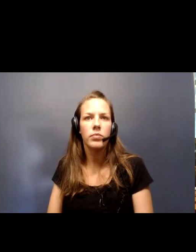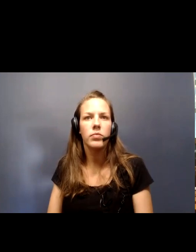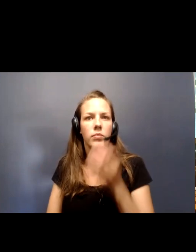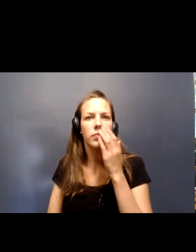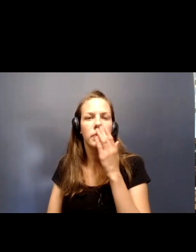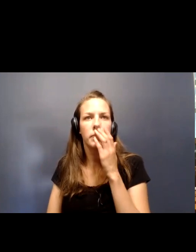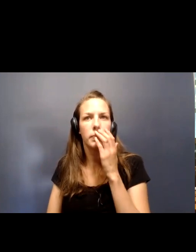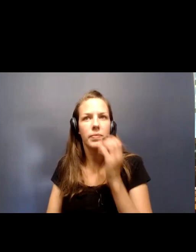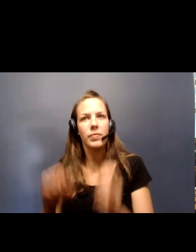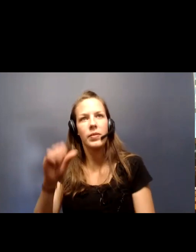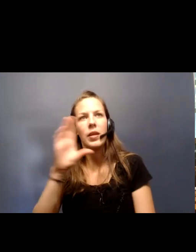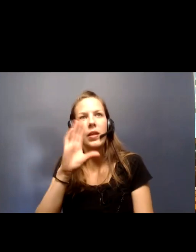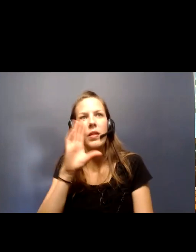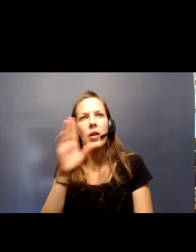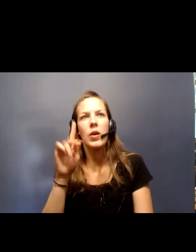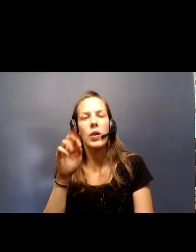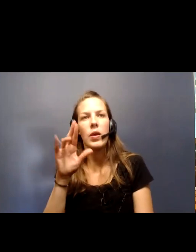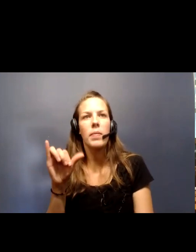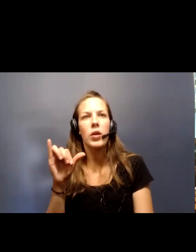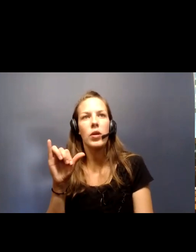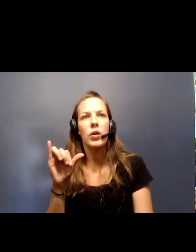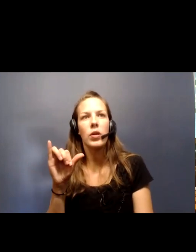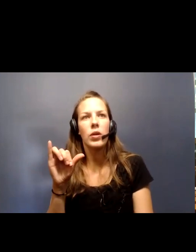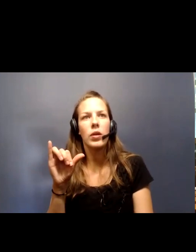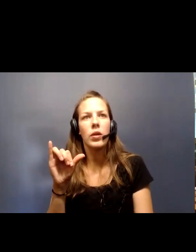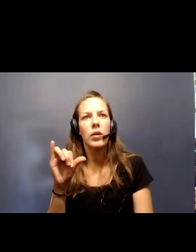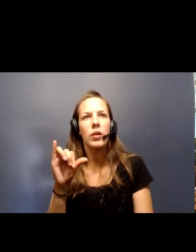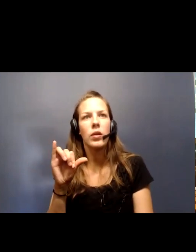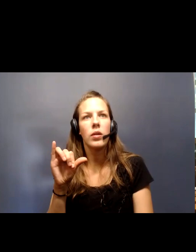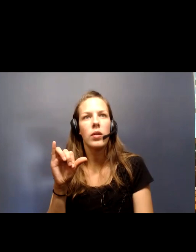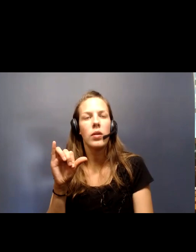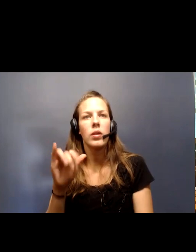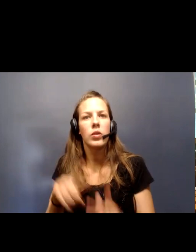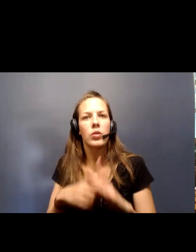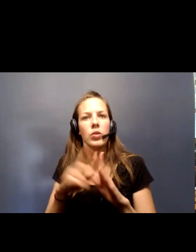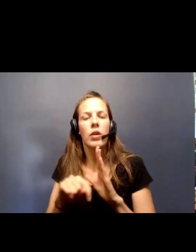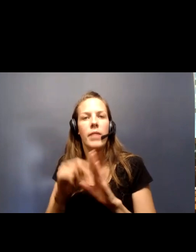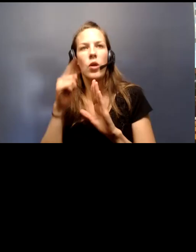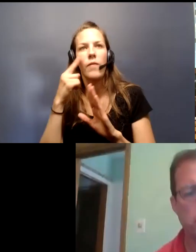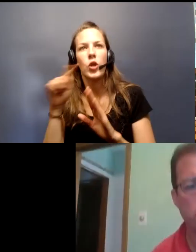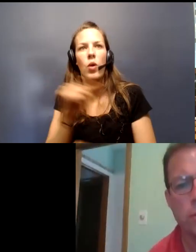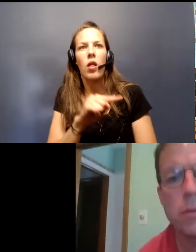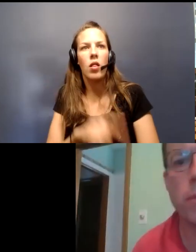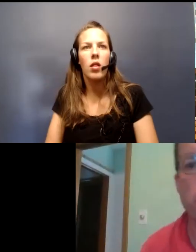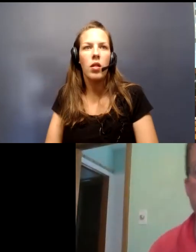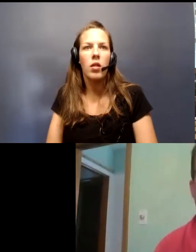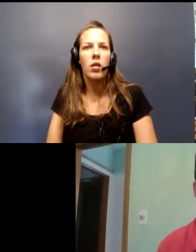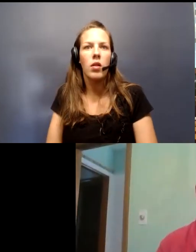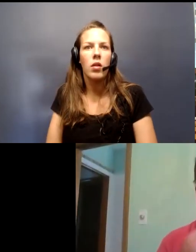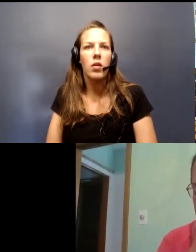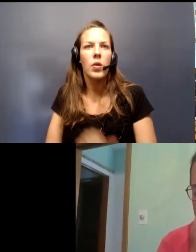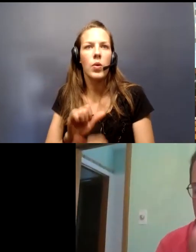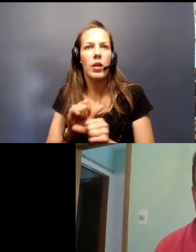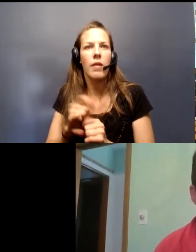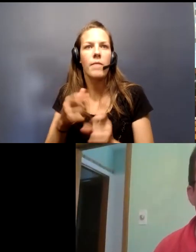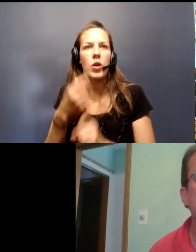Yeah, hi. I'm here. I'm going to start video for you all. I think this will work from home.